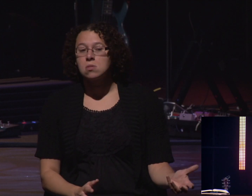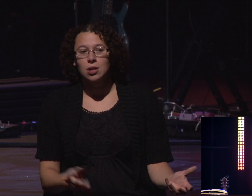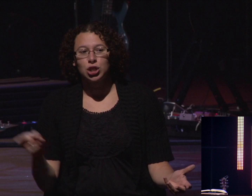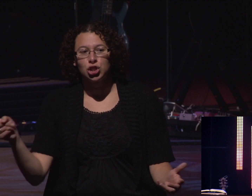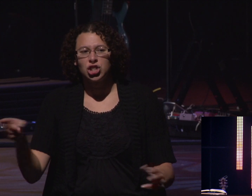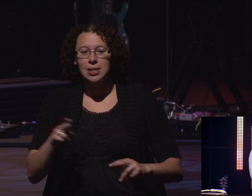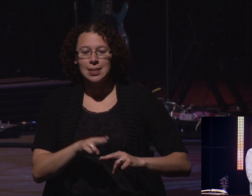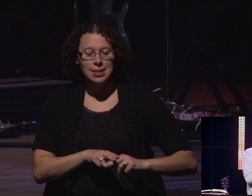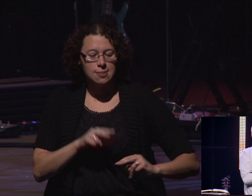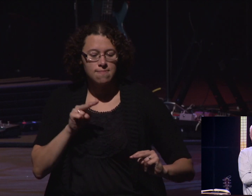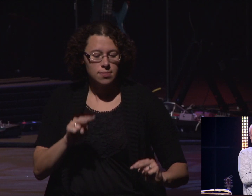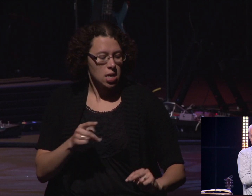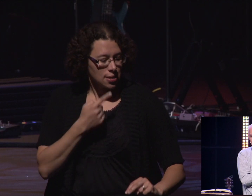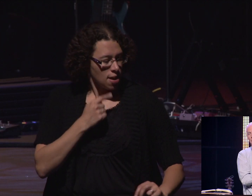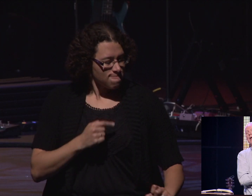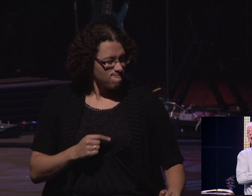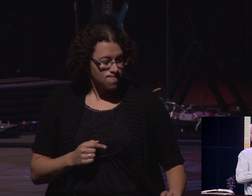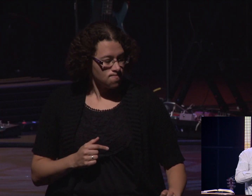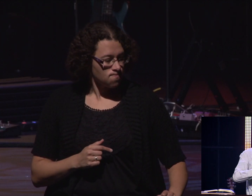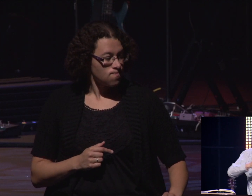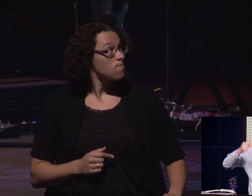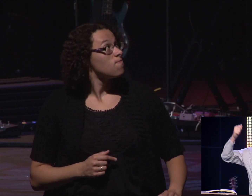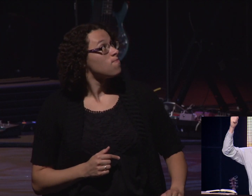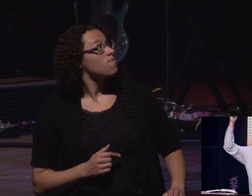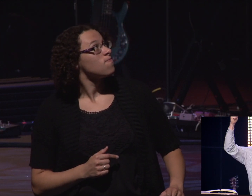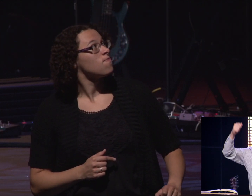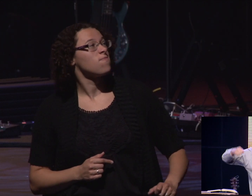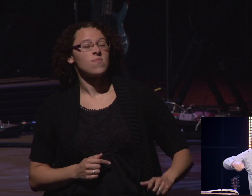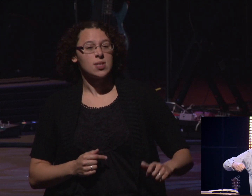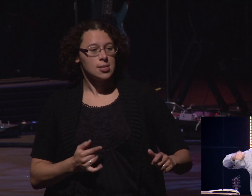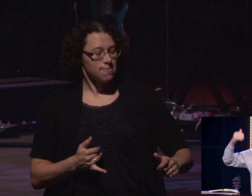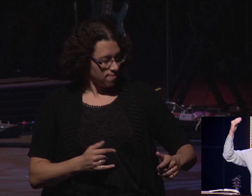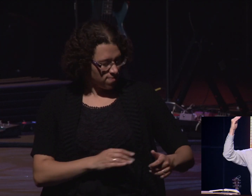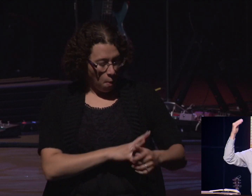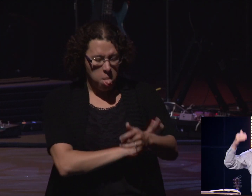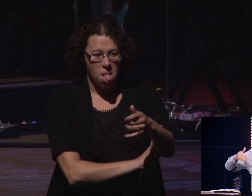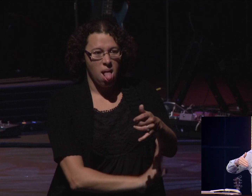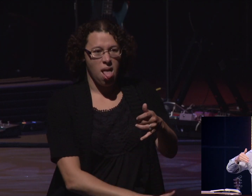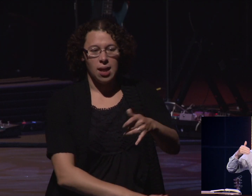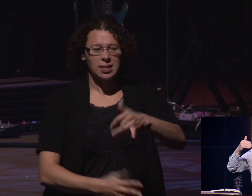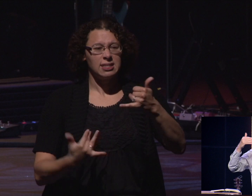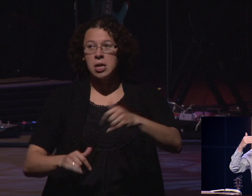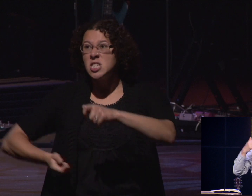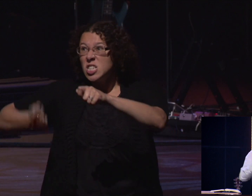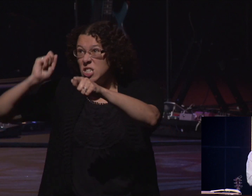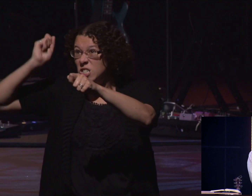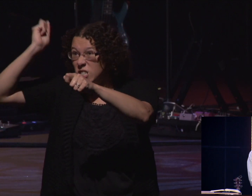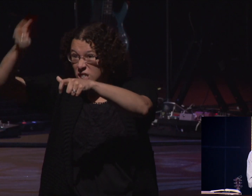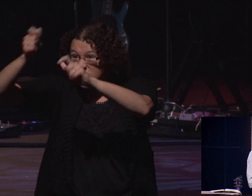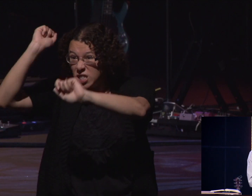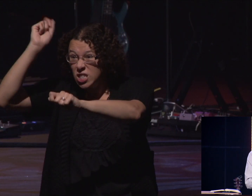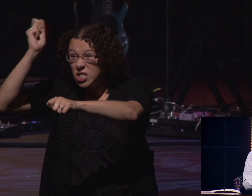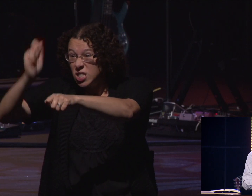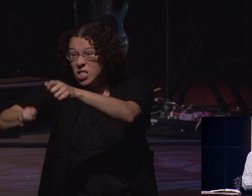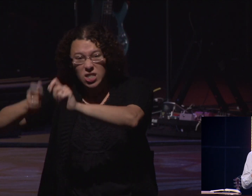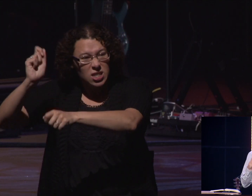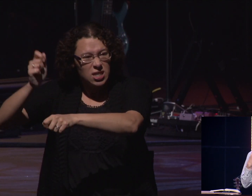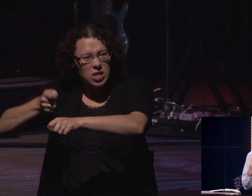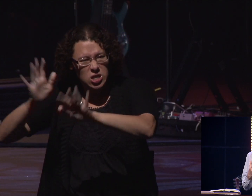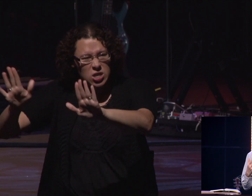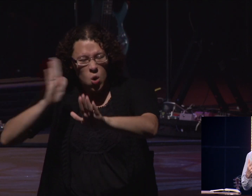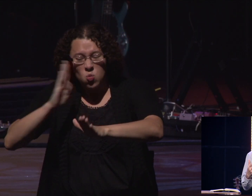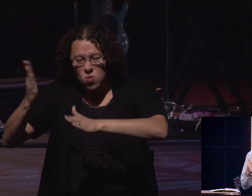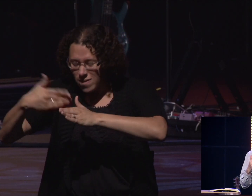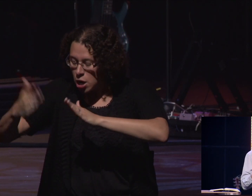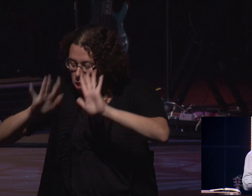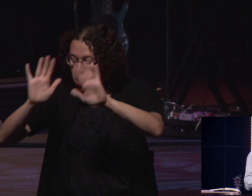she's sitting down there and I'm thinking, I'm going to do this job. So I just grabbed a tree and I cut off the other limb, had great success. And by then it's dripping pretty good. So I